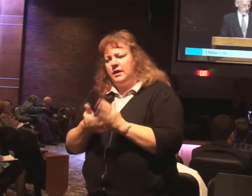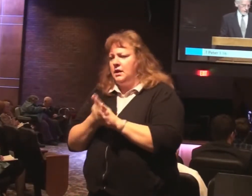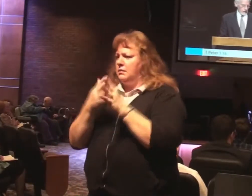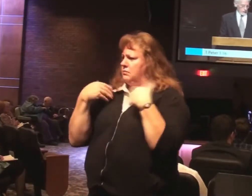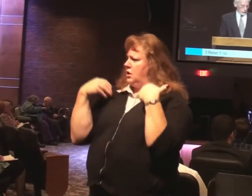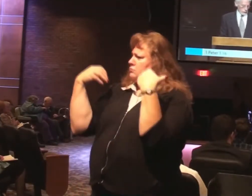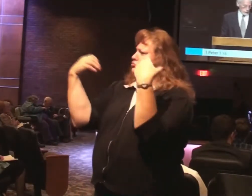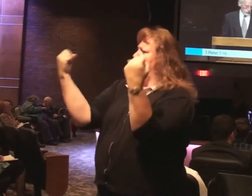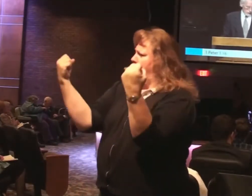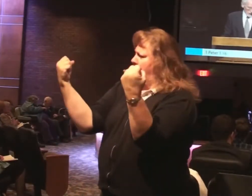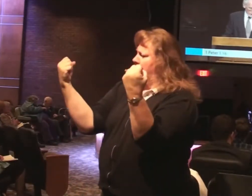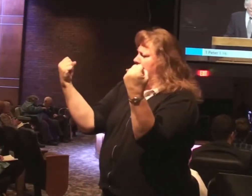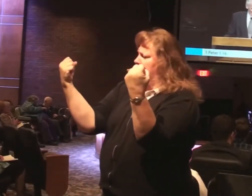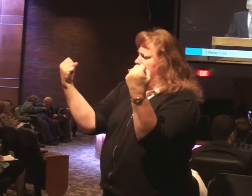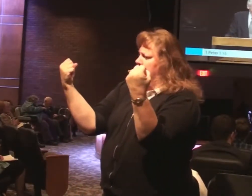Hebrews chapter 12.